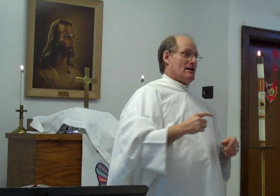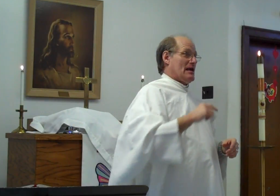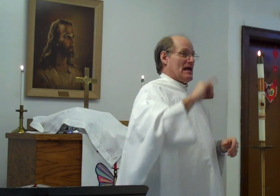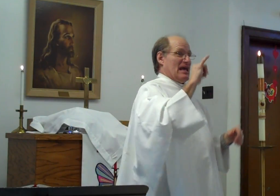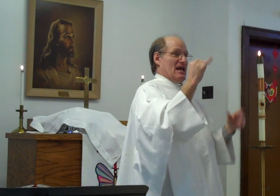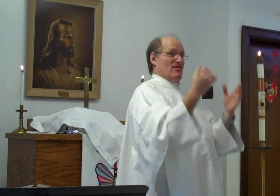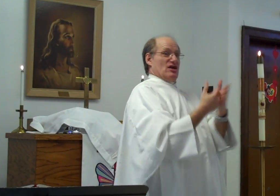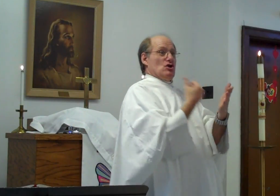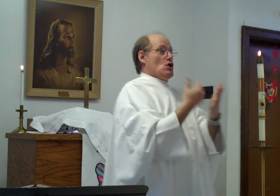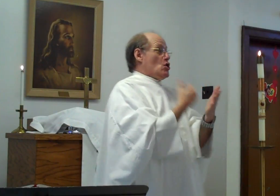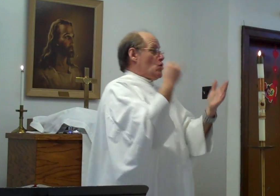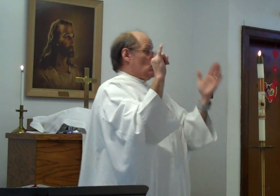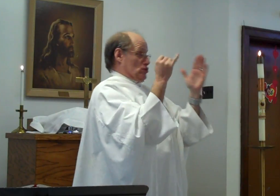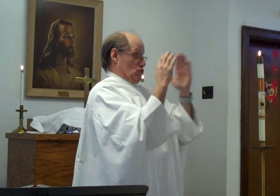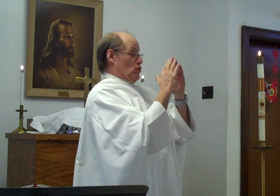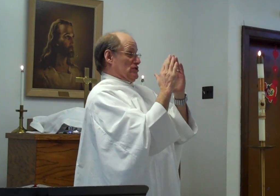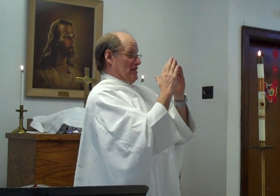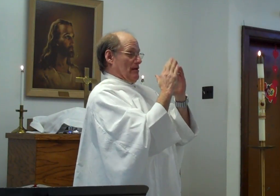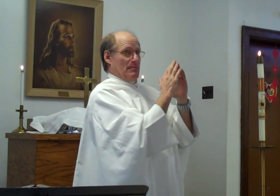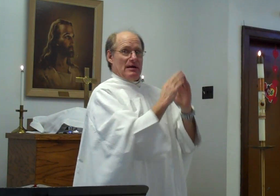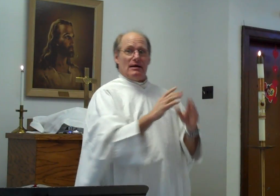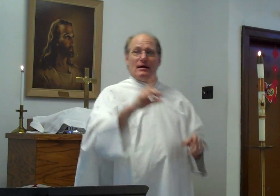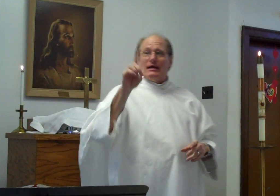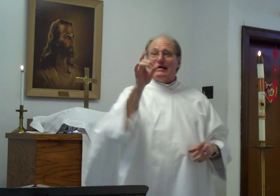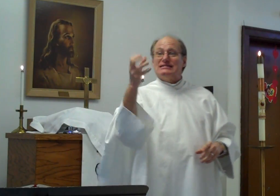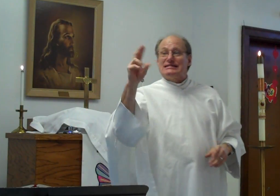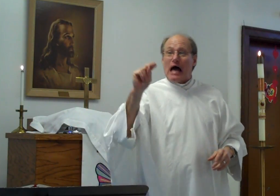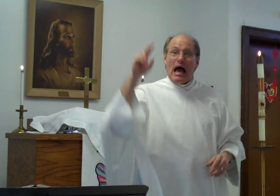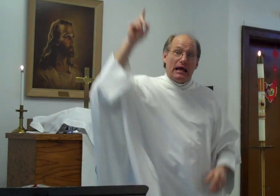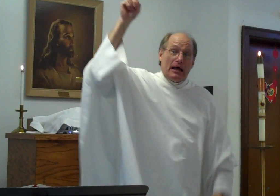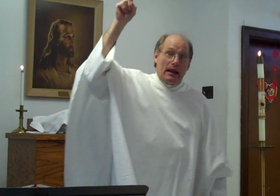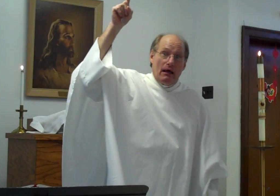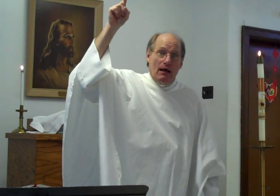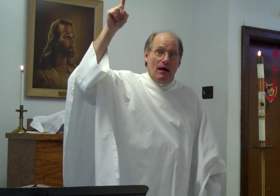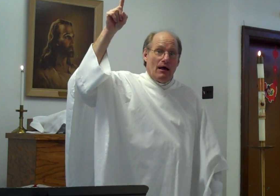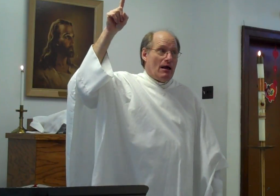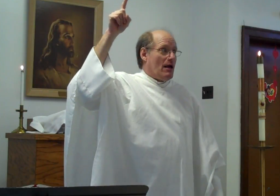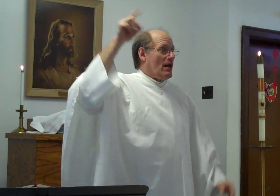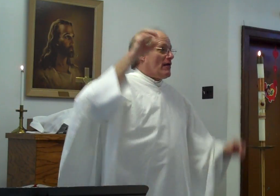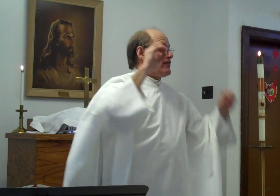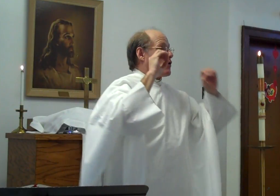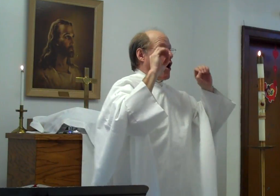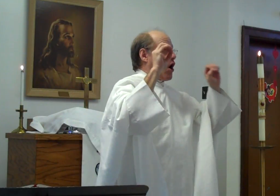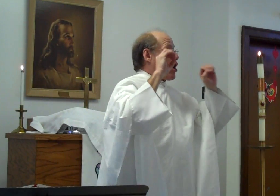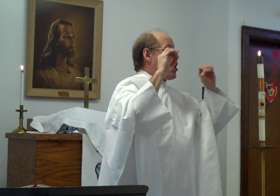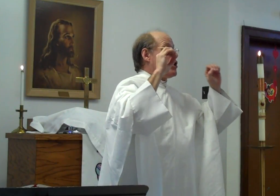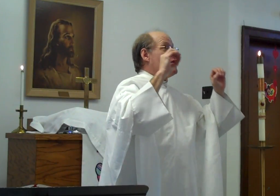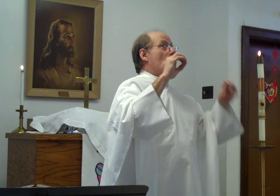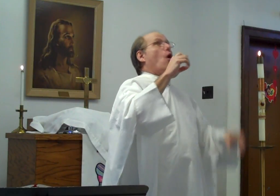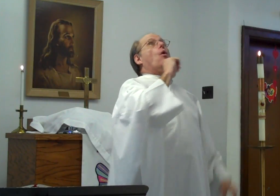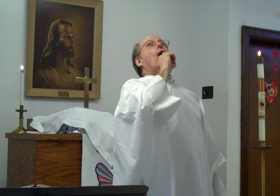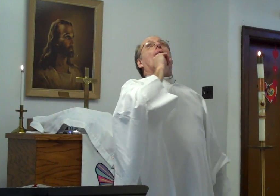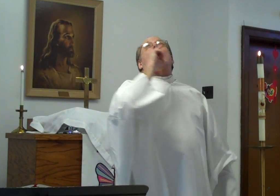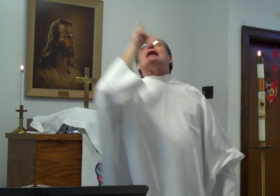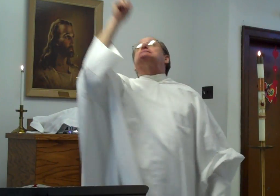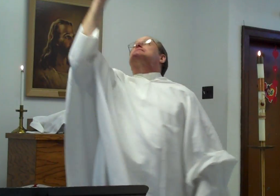In the new Jerusalem, in Zion, there are no lights.